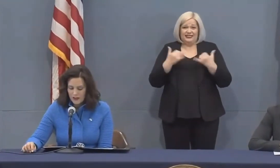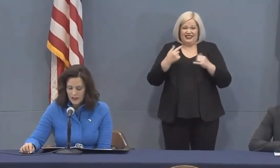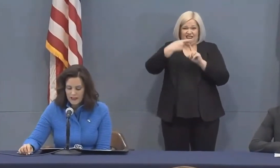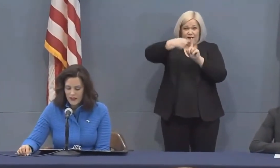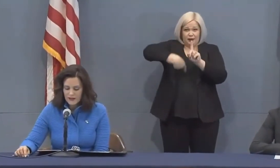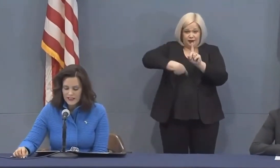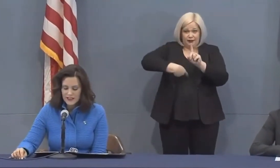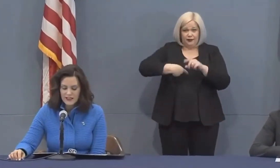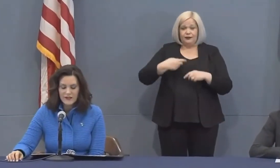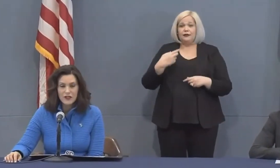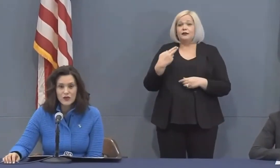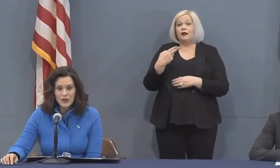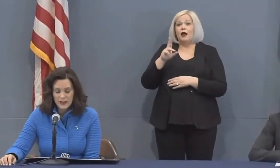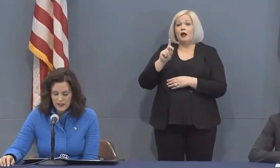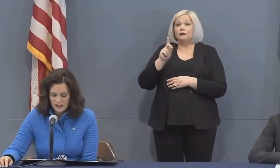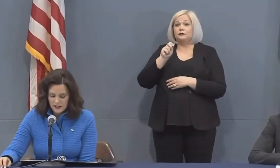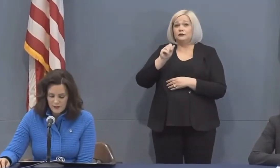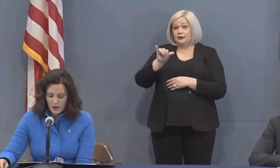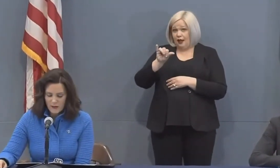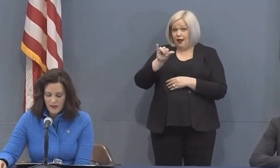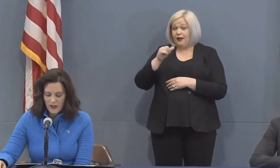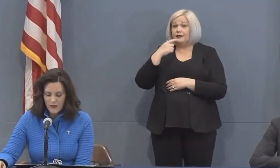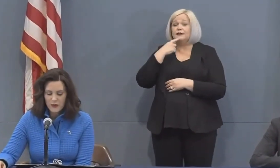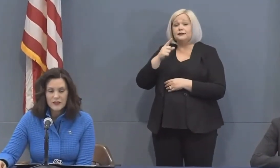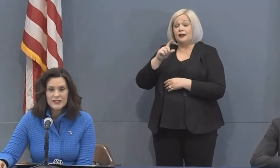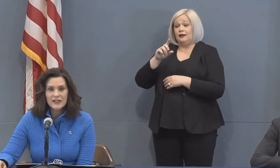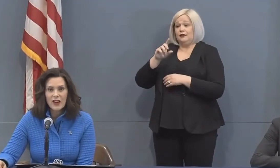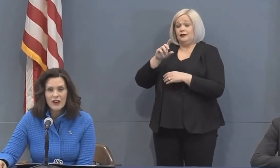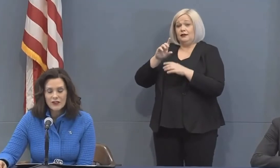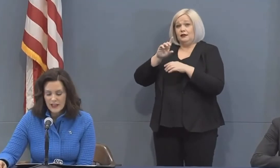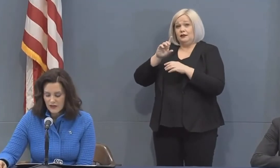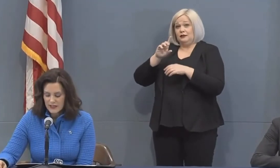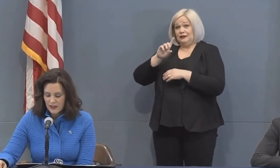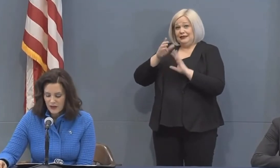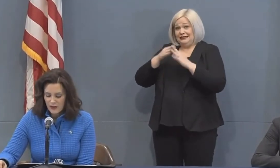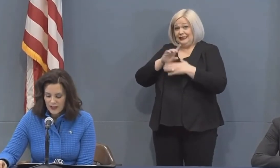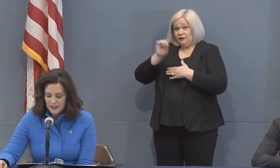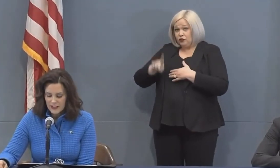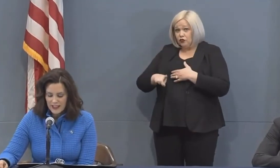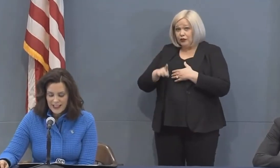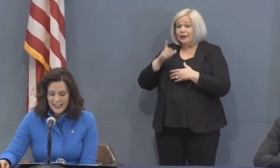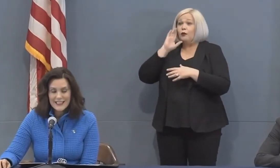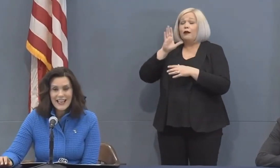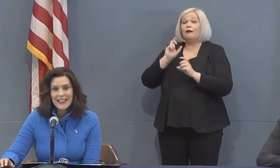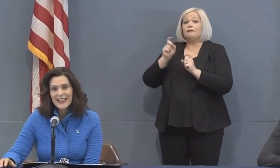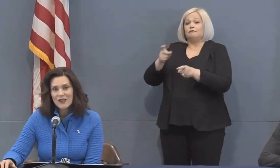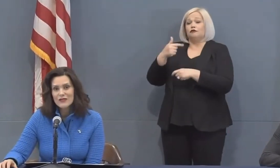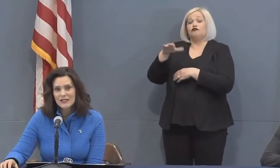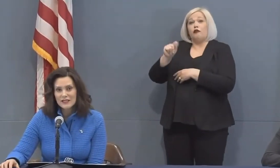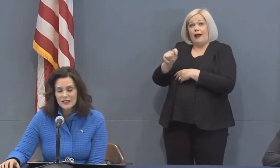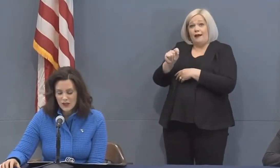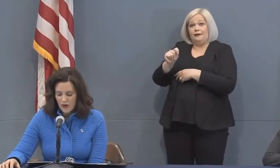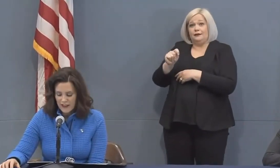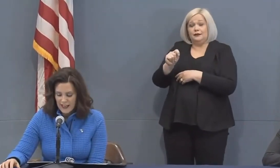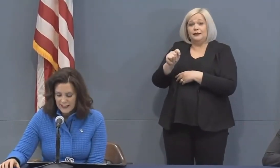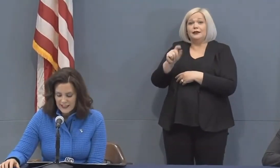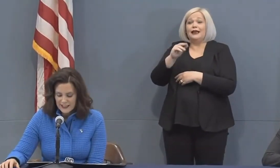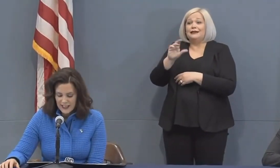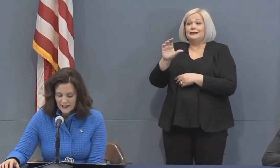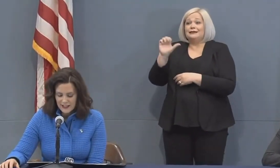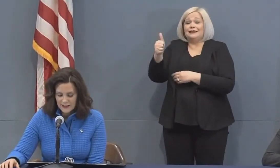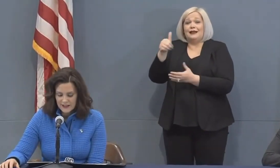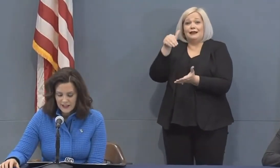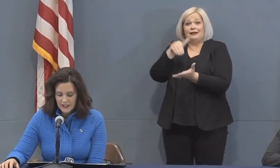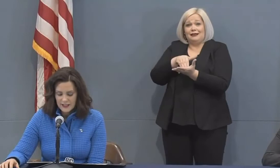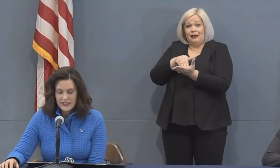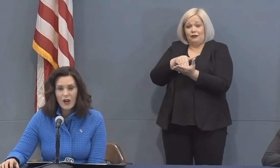America announced that the City of Detroit Department of Health will receive a $100,000 grant and 10,000 COVID-19